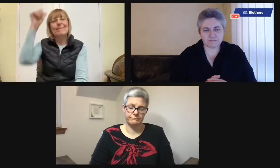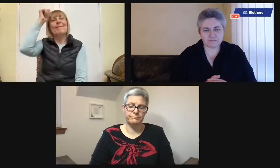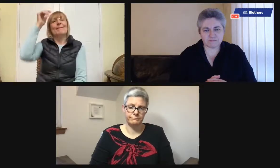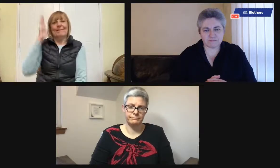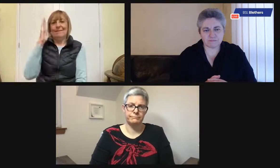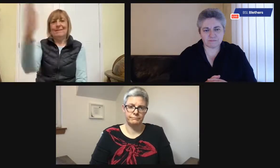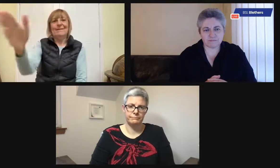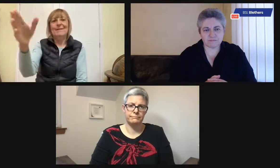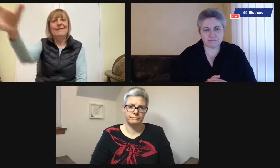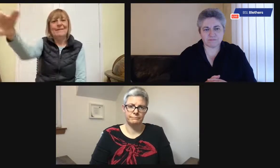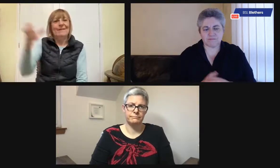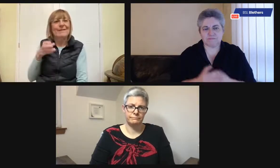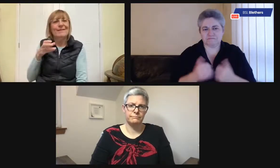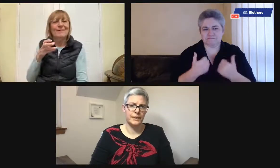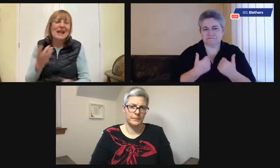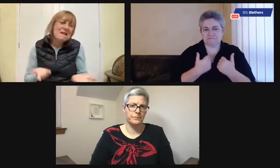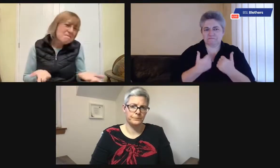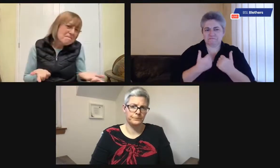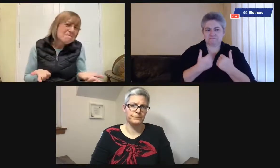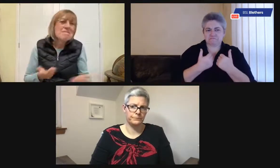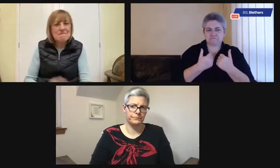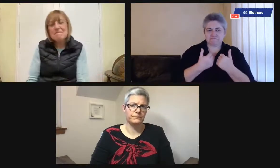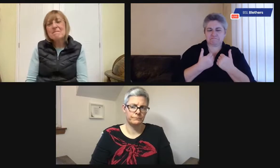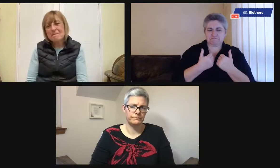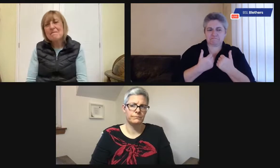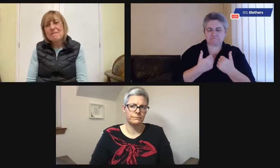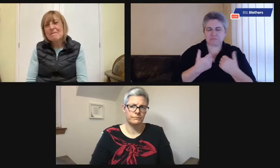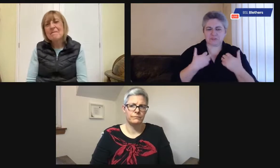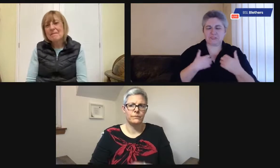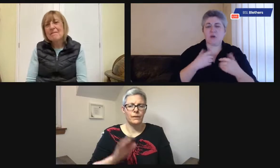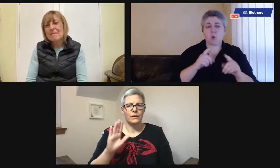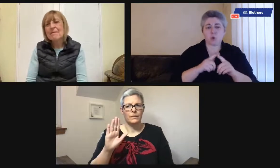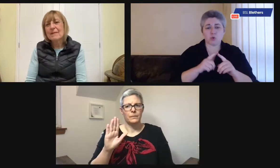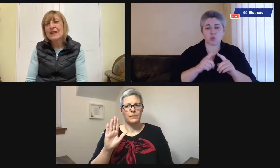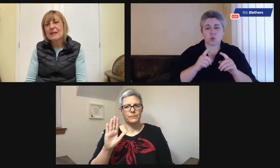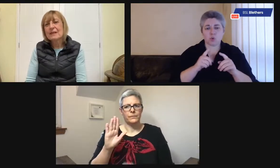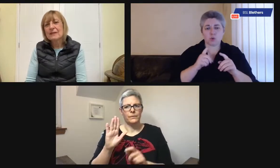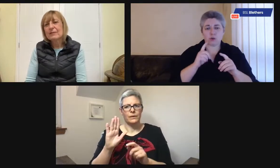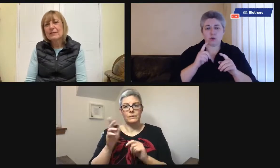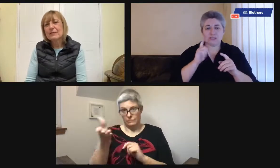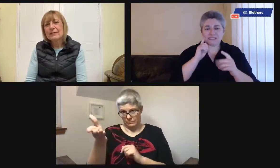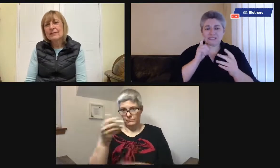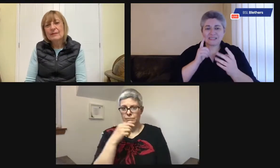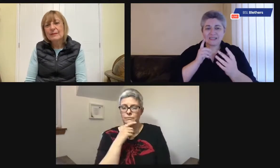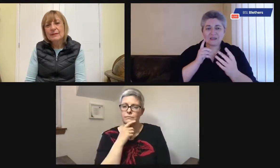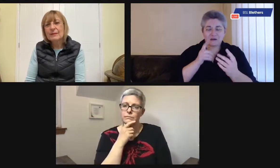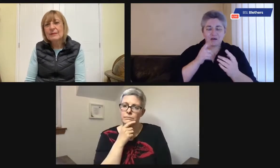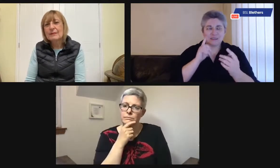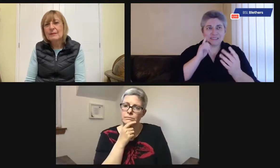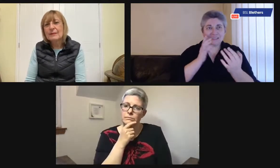So photographs on cupboards is a really helpful tip if you can't afford the see-through doors. Yes.